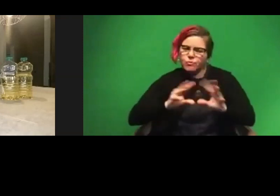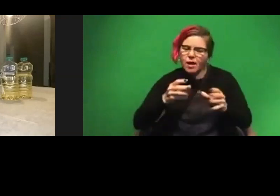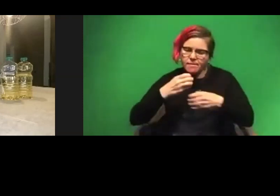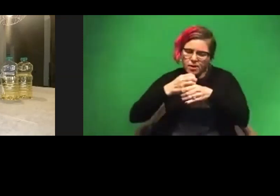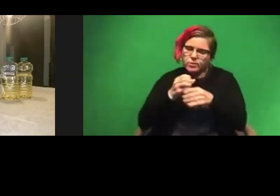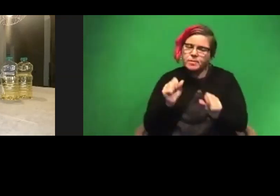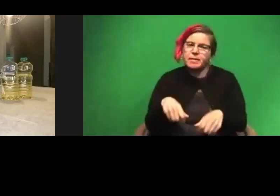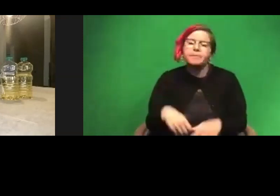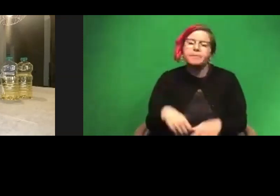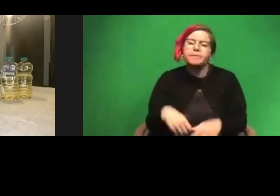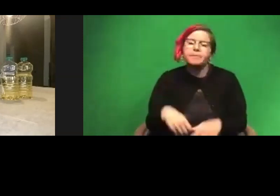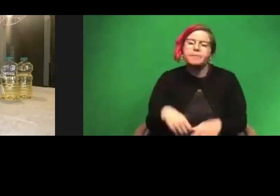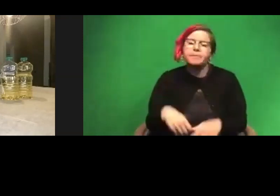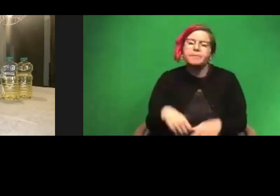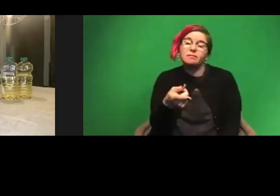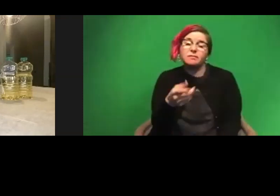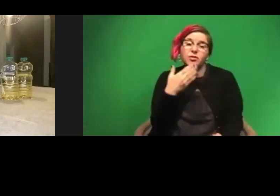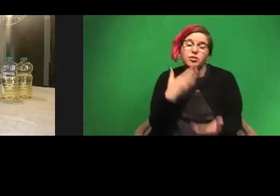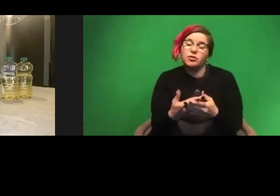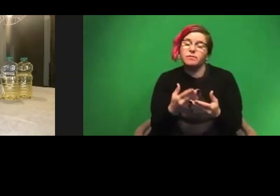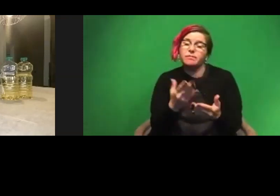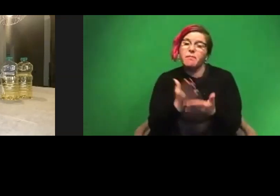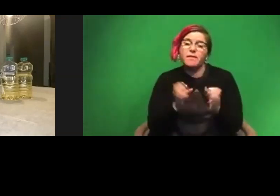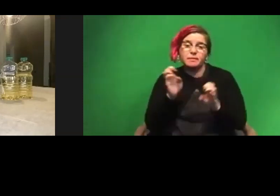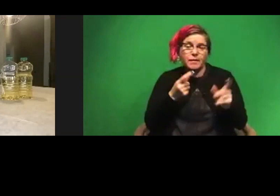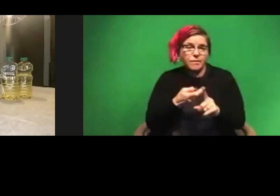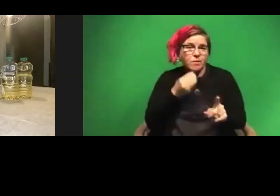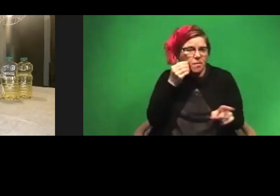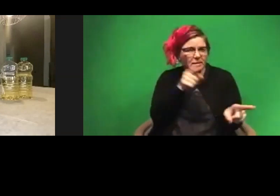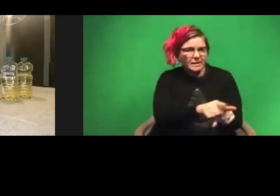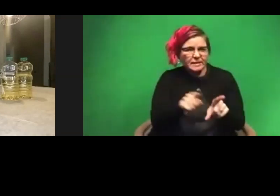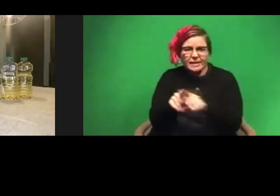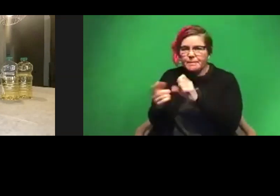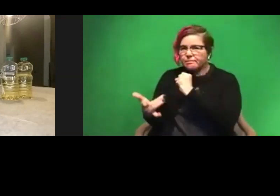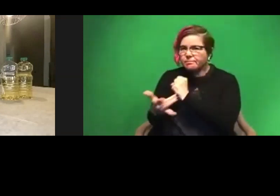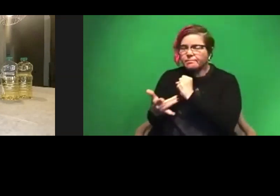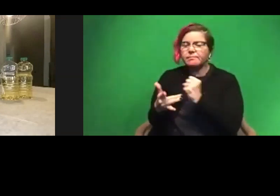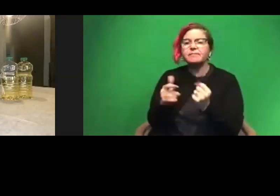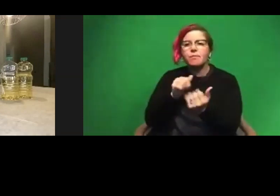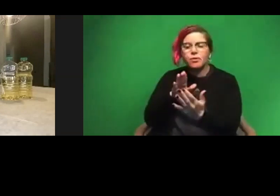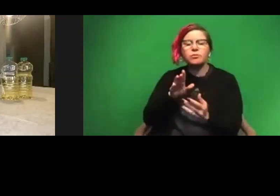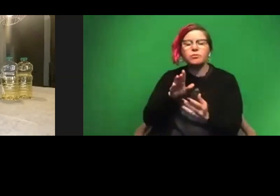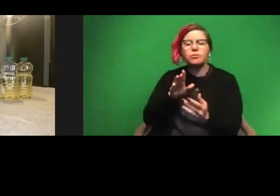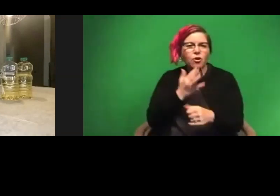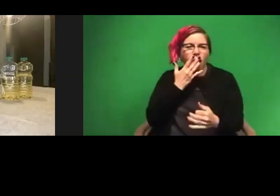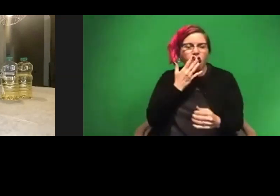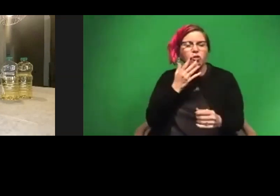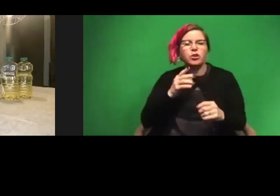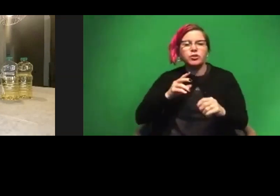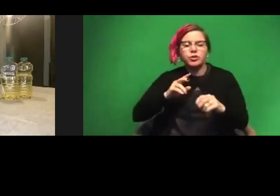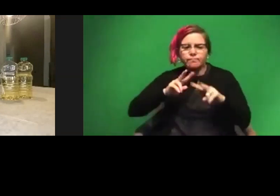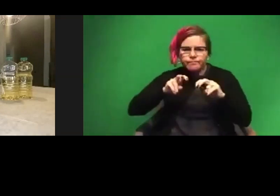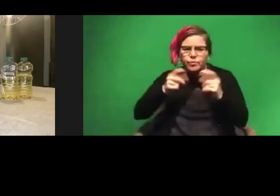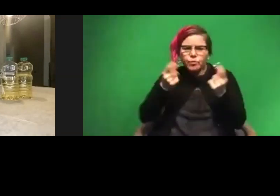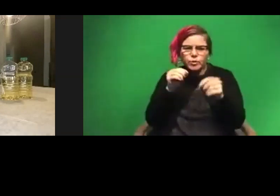this is a good part of doing the experiments from home because you're using that same tactic, using the color to see what you're doing in your